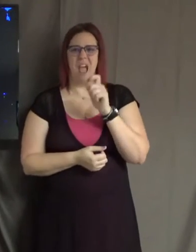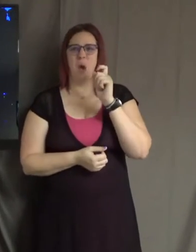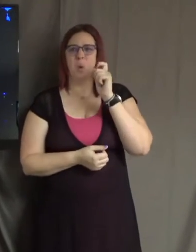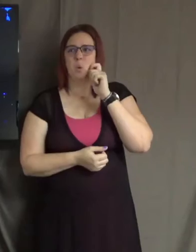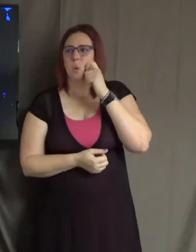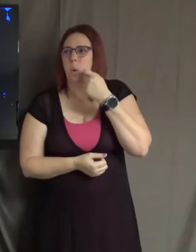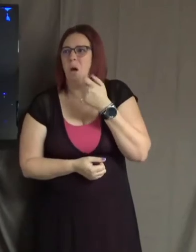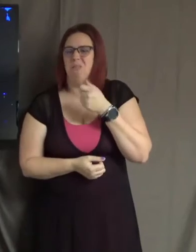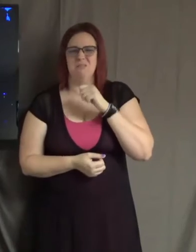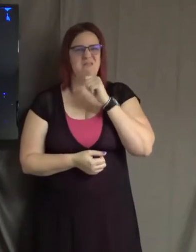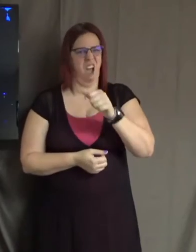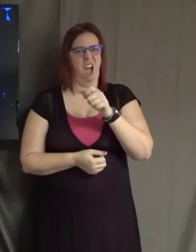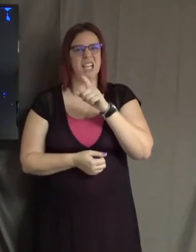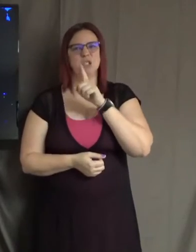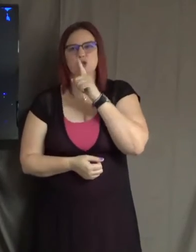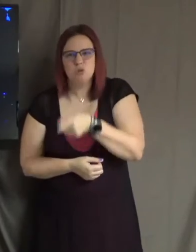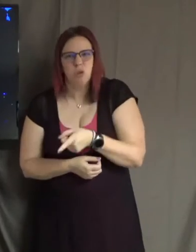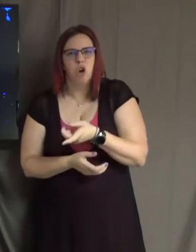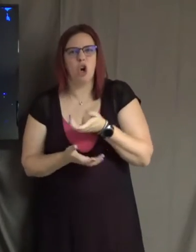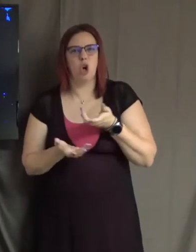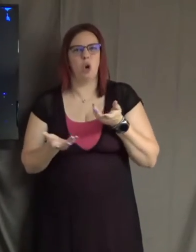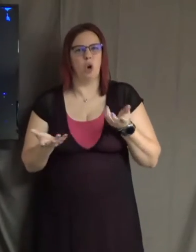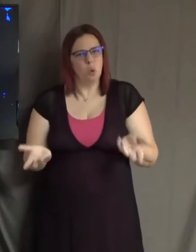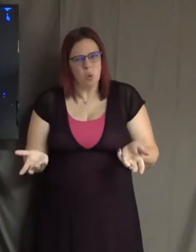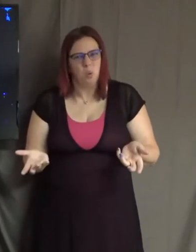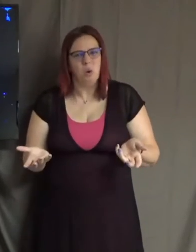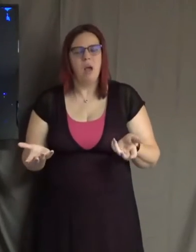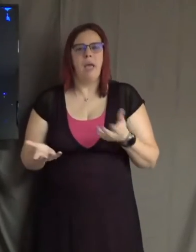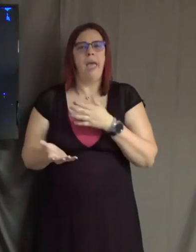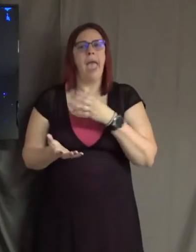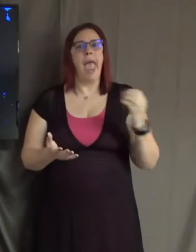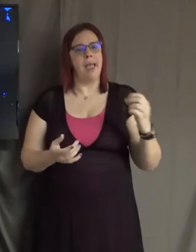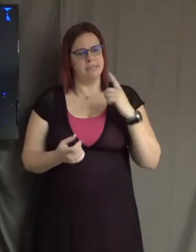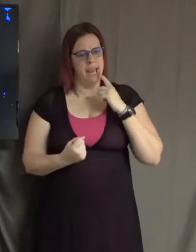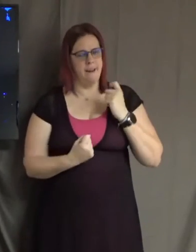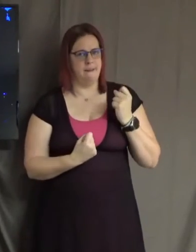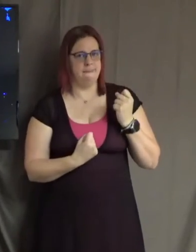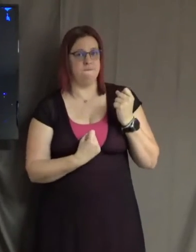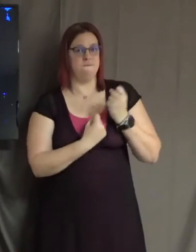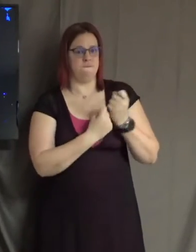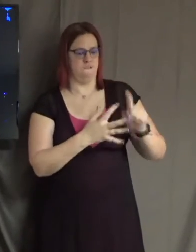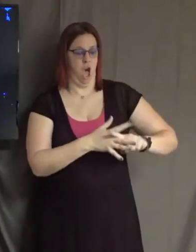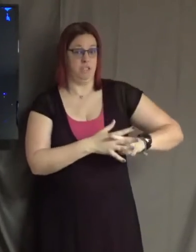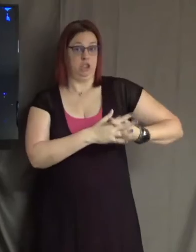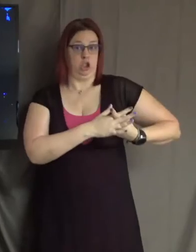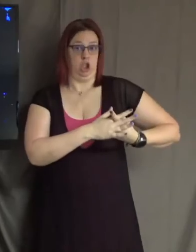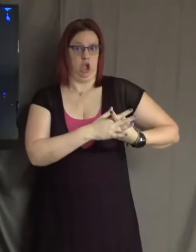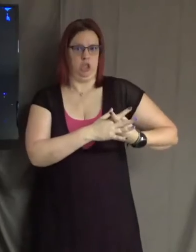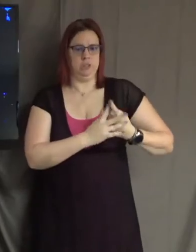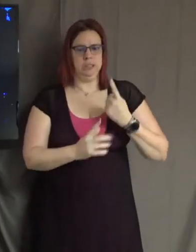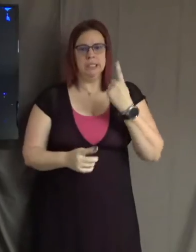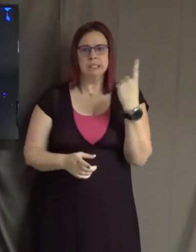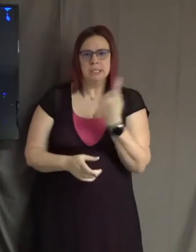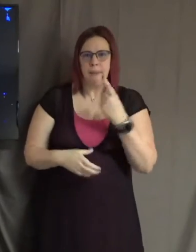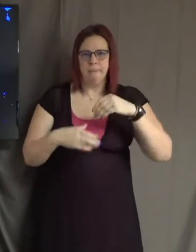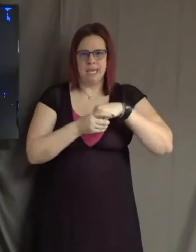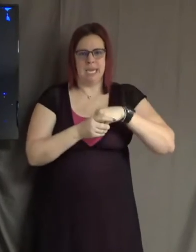and it fosters something in our society that I think is so challenging, and that it fosters the continuation